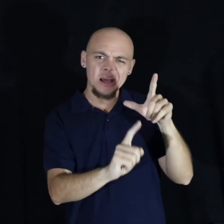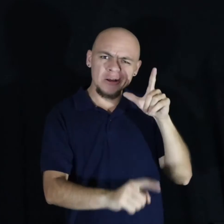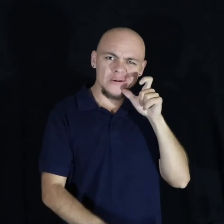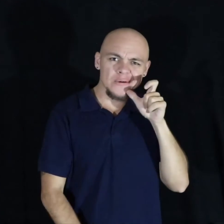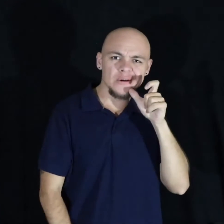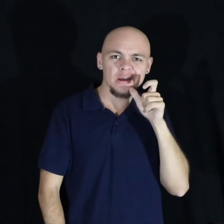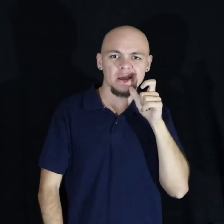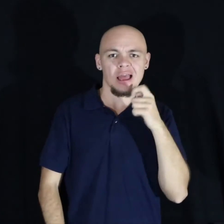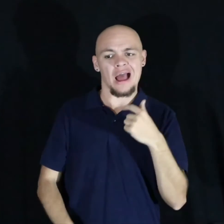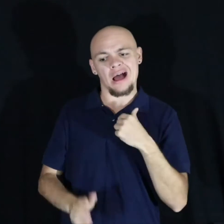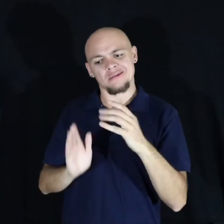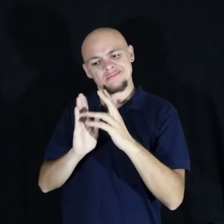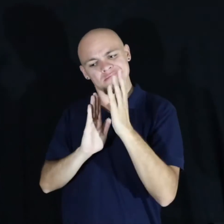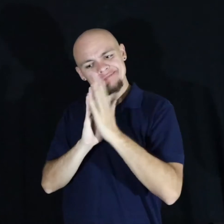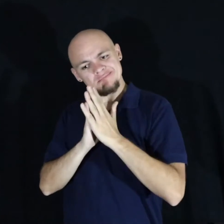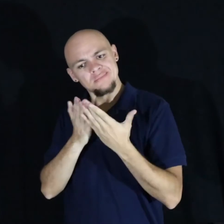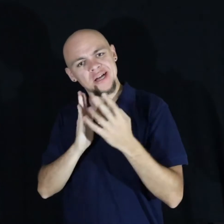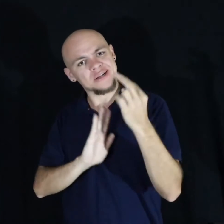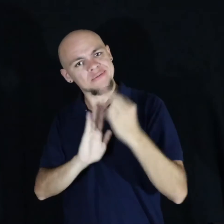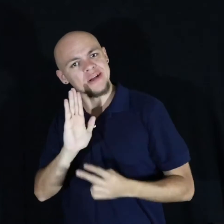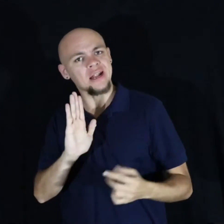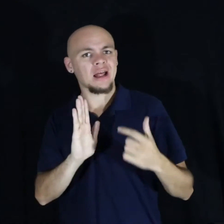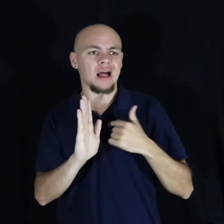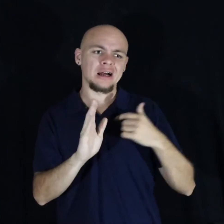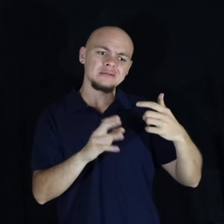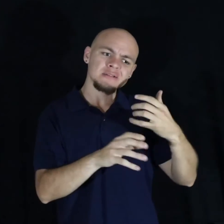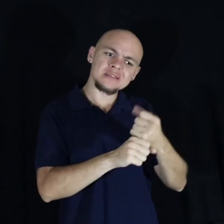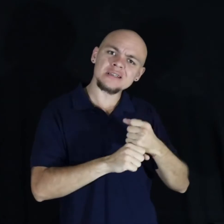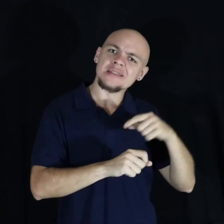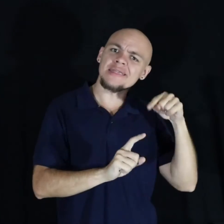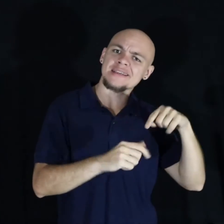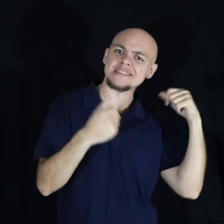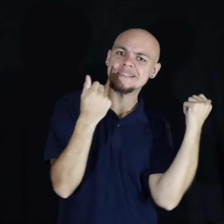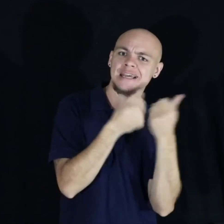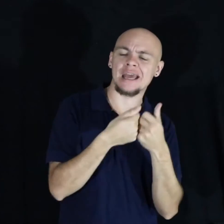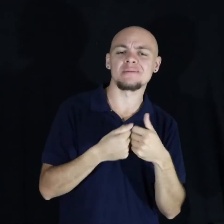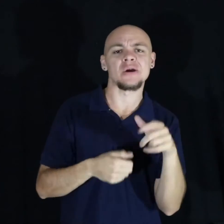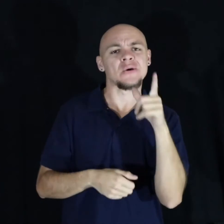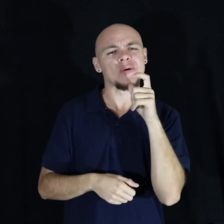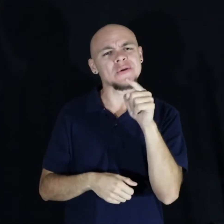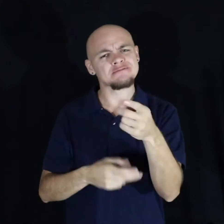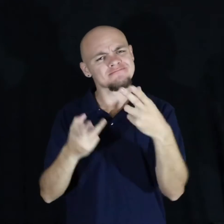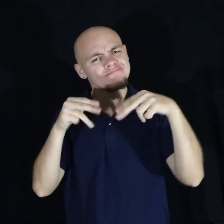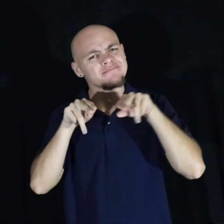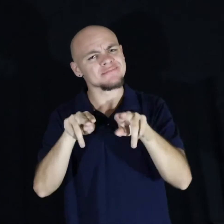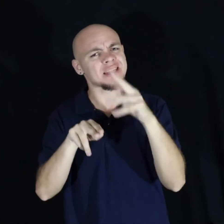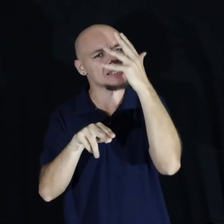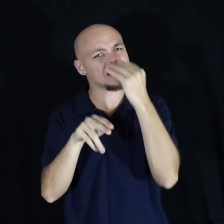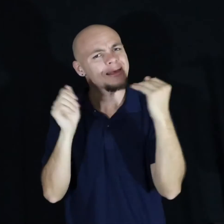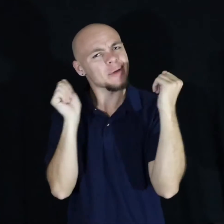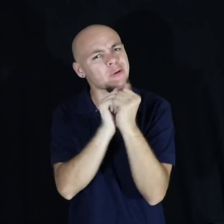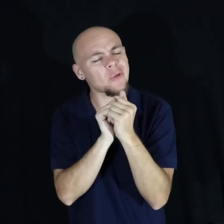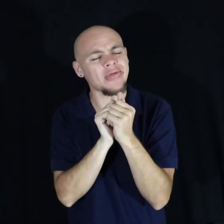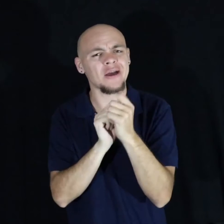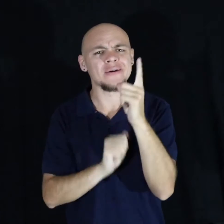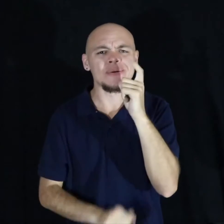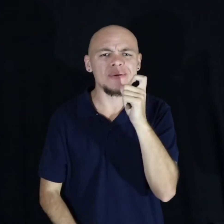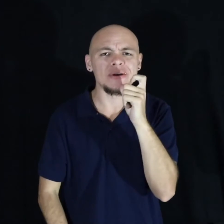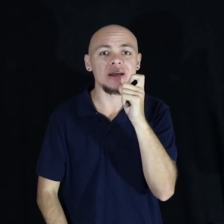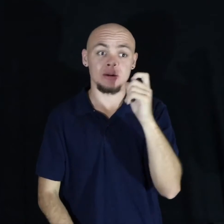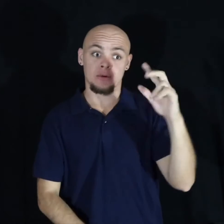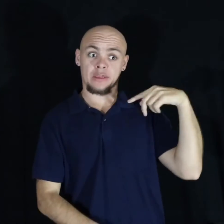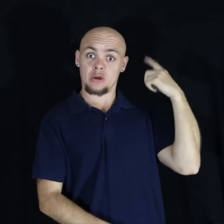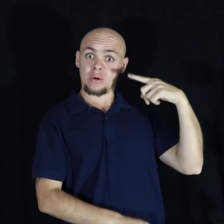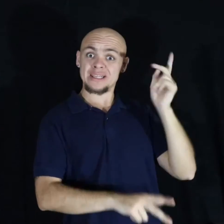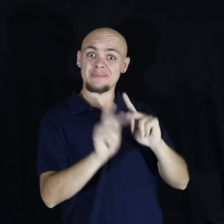this book. I was giving this game. Here you go. Who are you sleeping with? Are you surrounding yourself with crazy